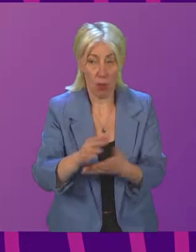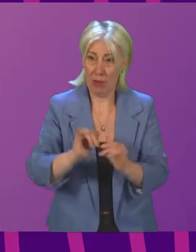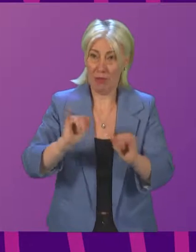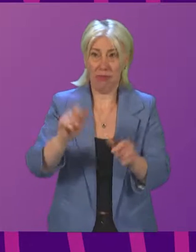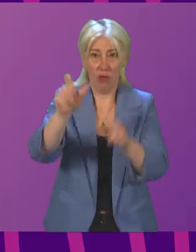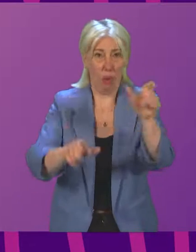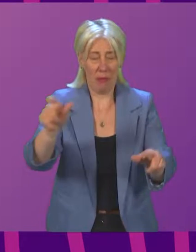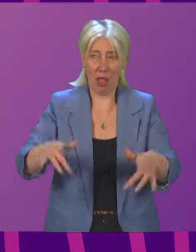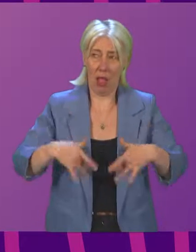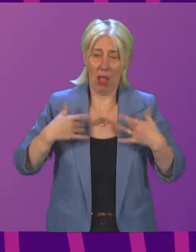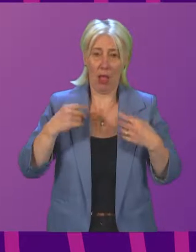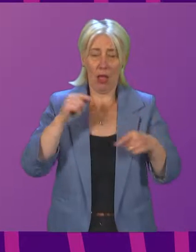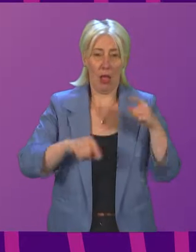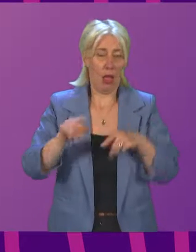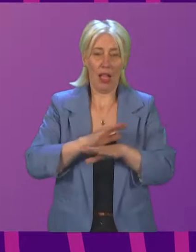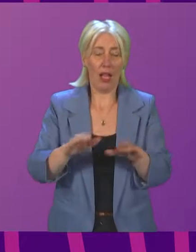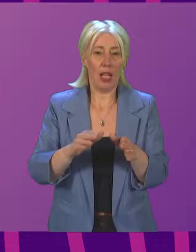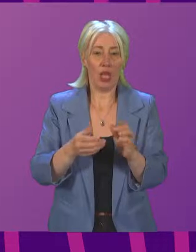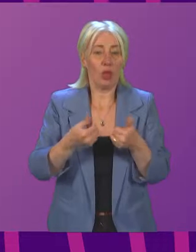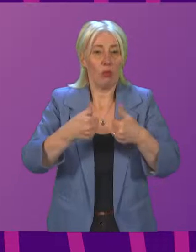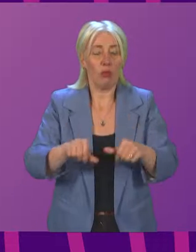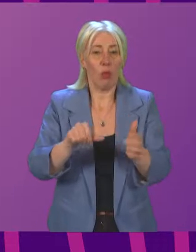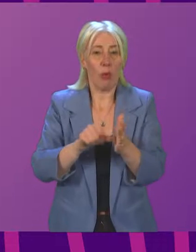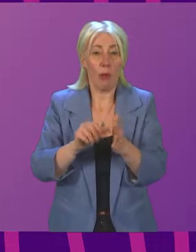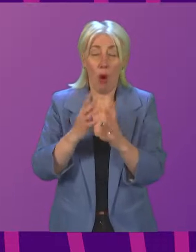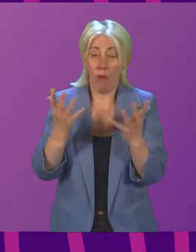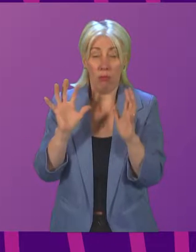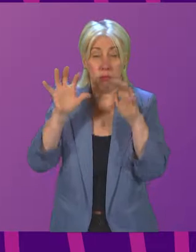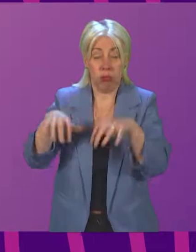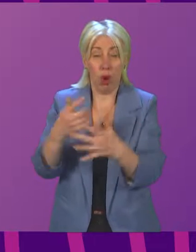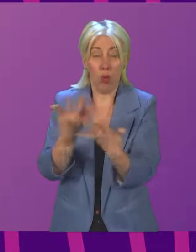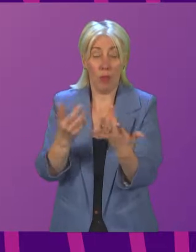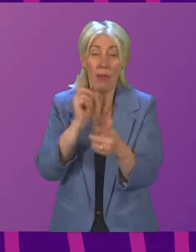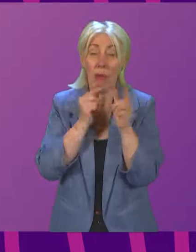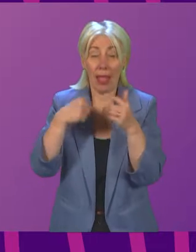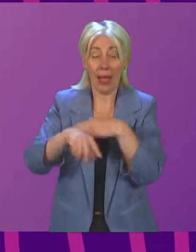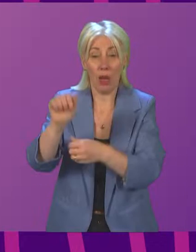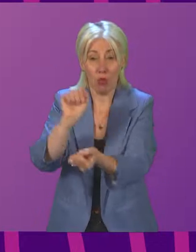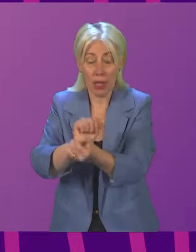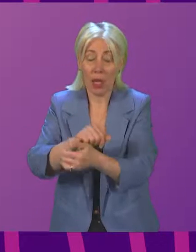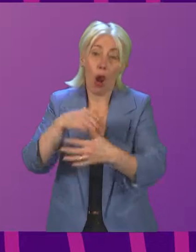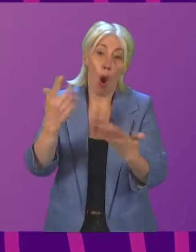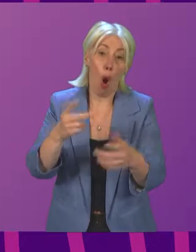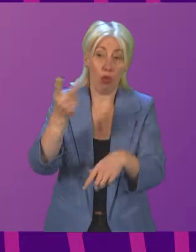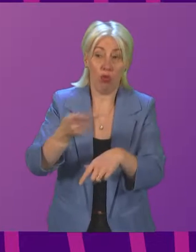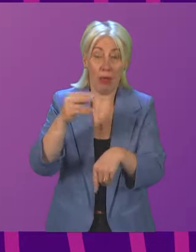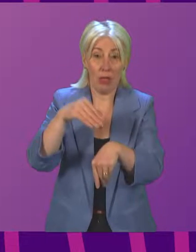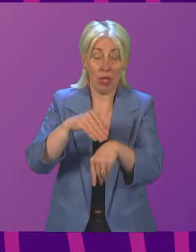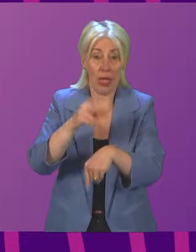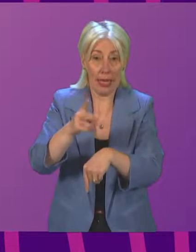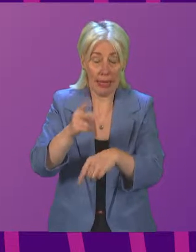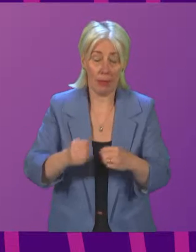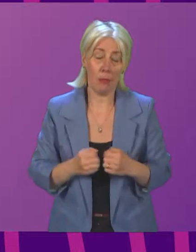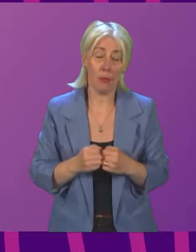nothing to solve the problem of either overcrowding in our prisons or re-offending for that matter. Can I ask what message of fairness and